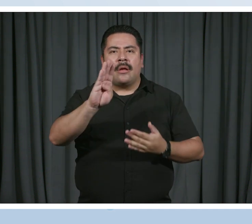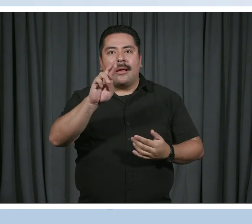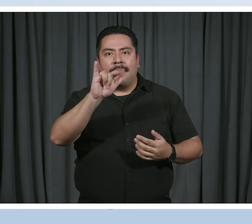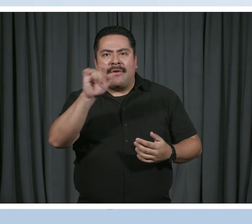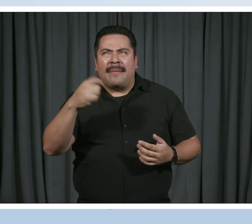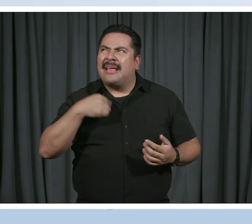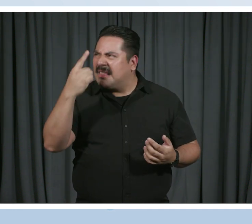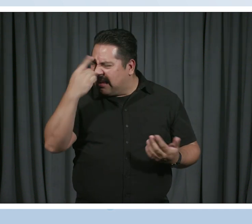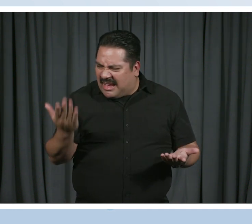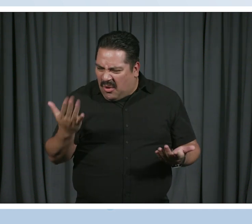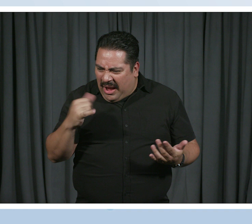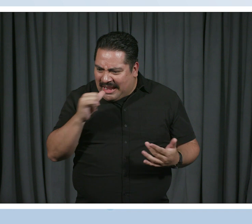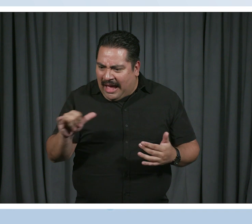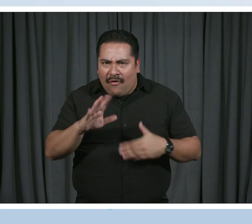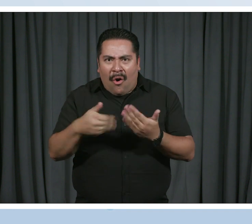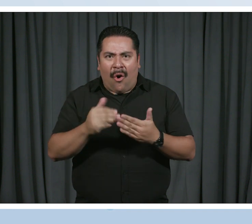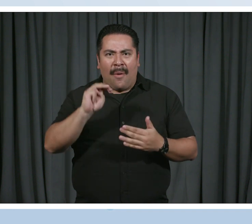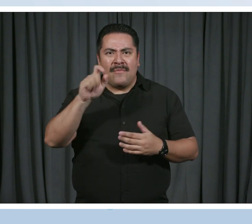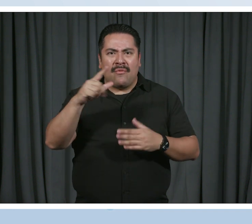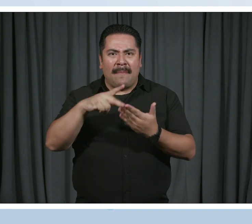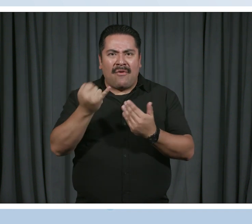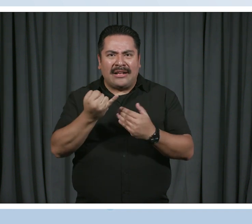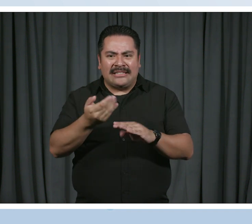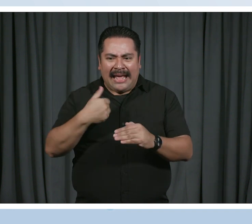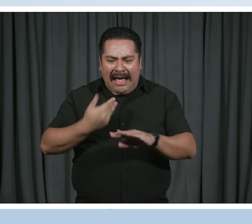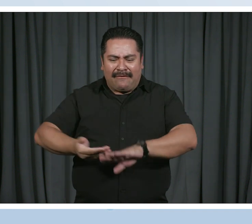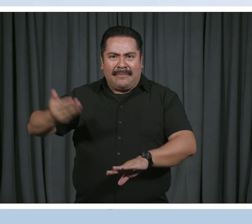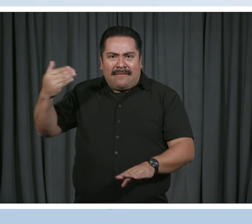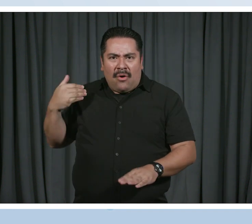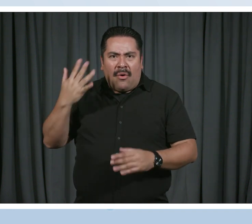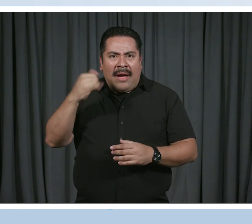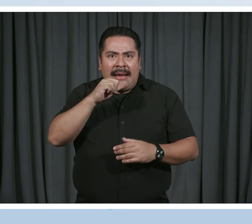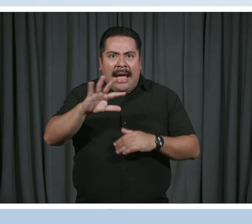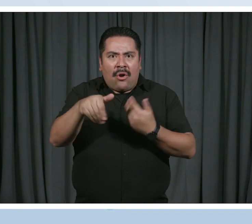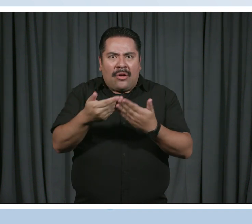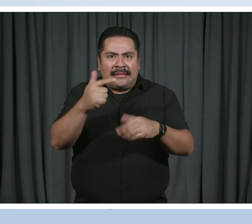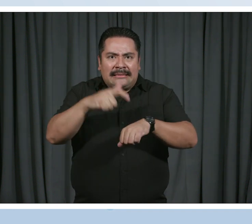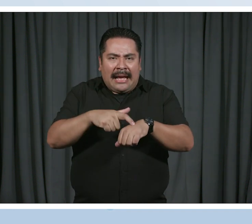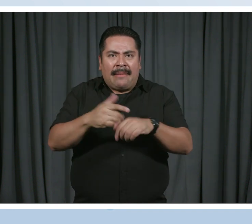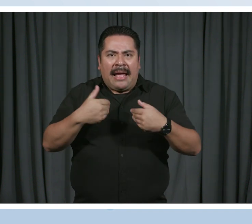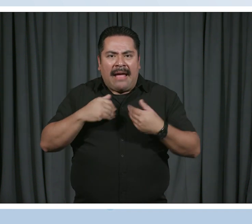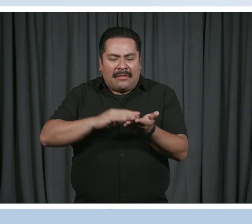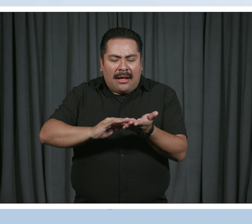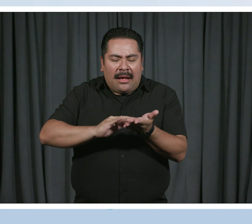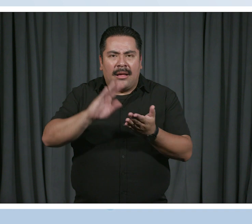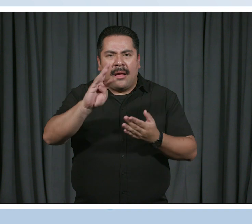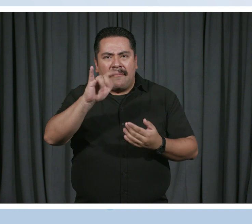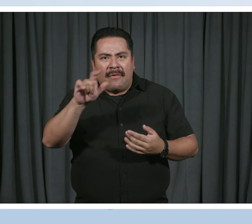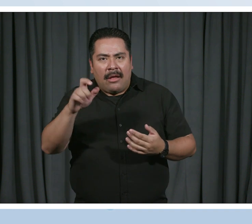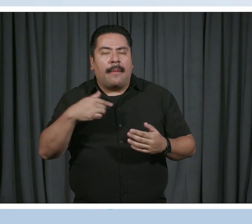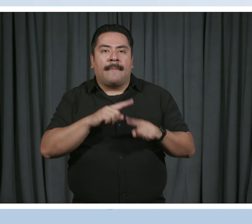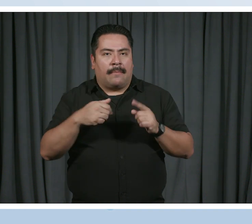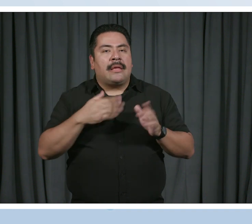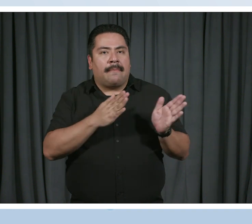weren't we doing this for all of our mural projects? Like, why don't we do this all the time? Yeah, it's something that I'm planning to continue. Yeah.